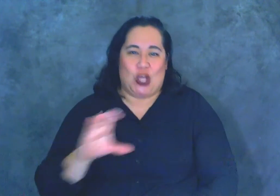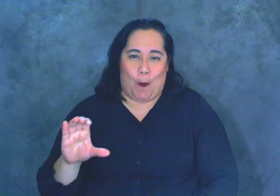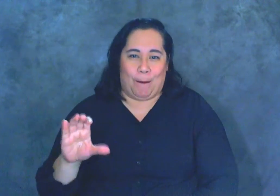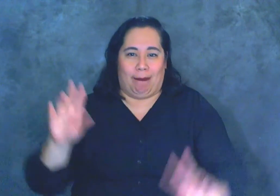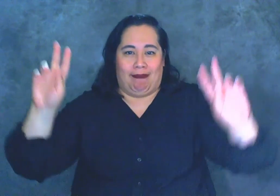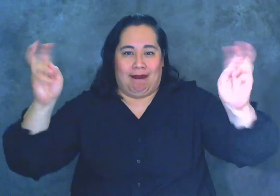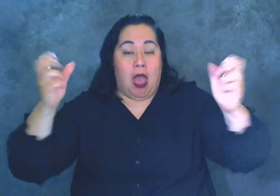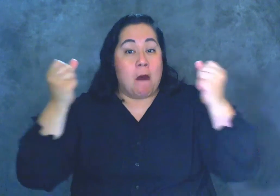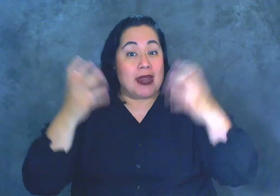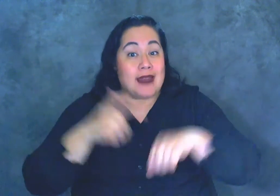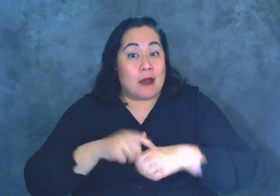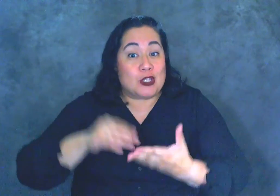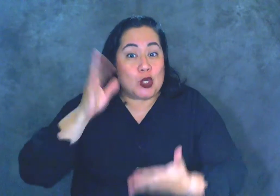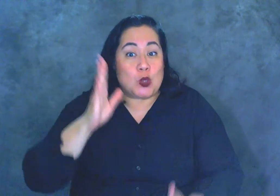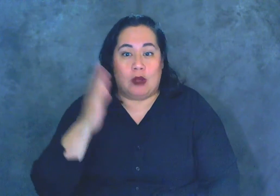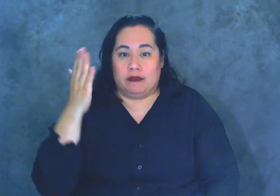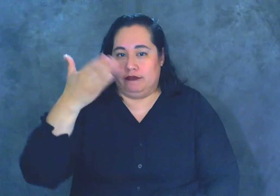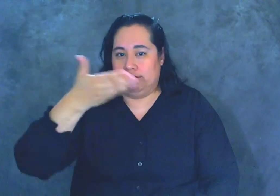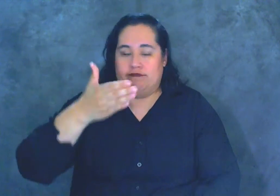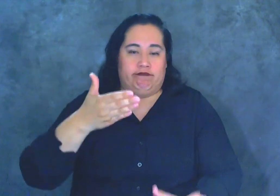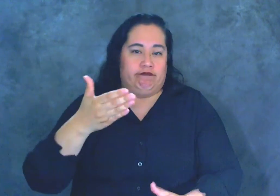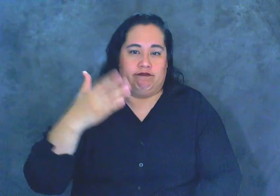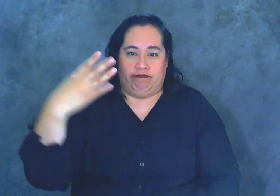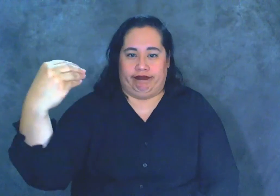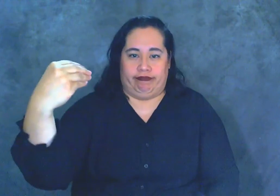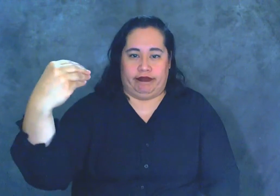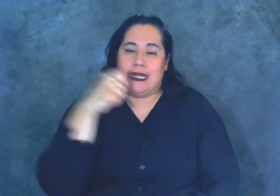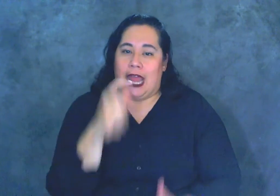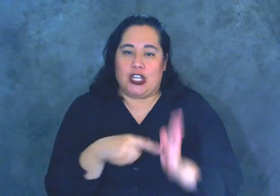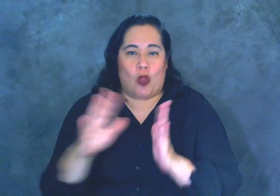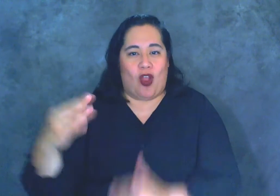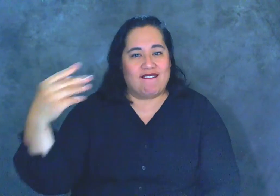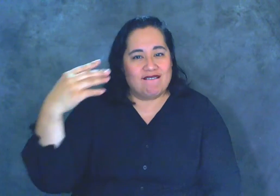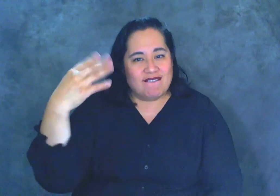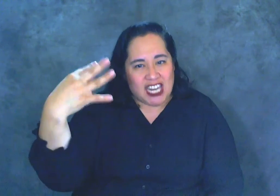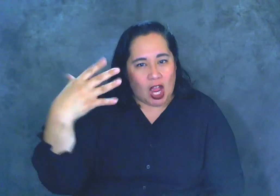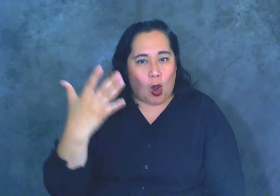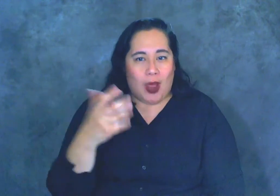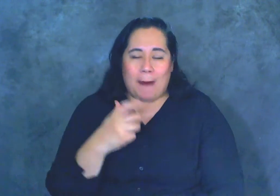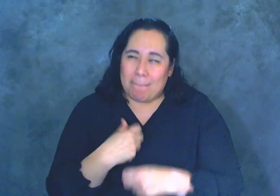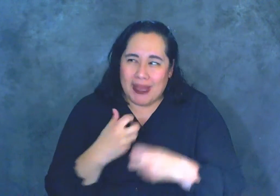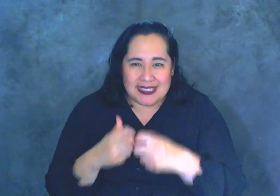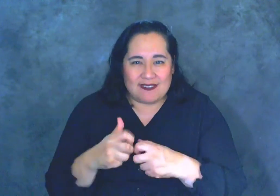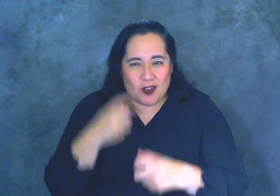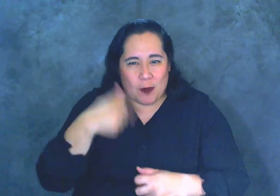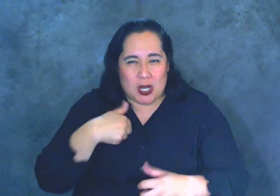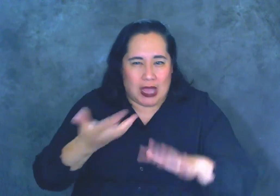of times students will not show their video. And it does make it difficult for me to kind of read